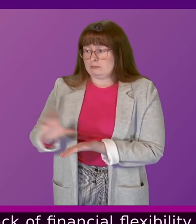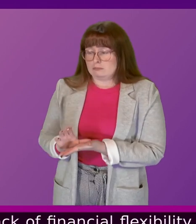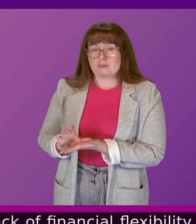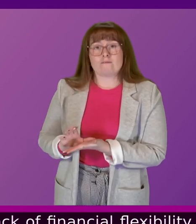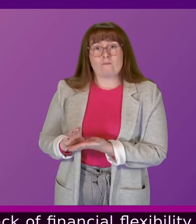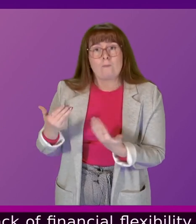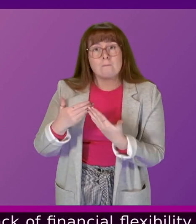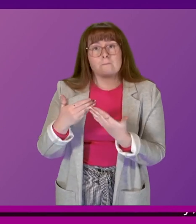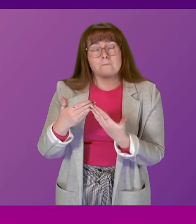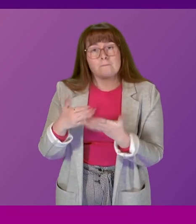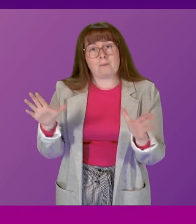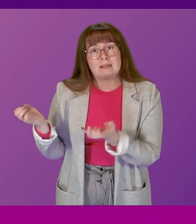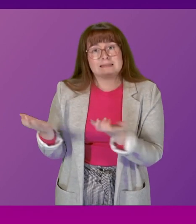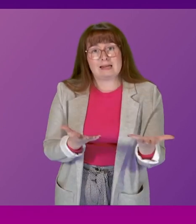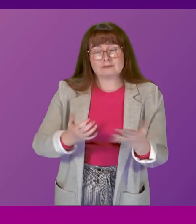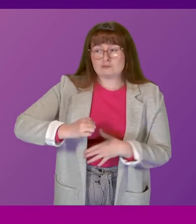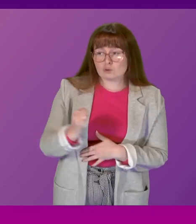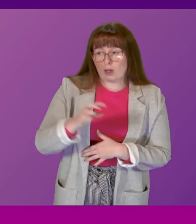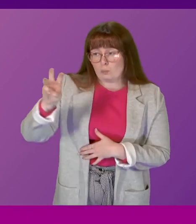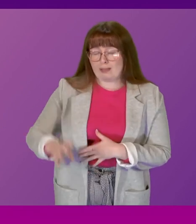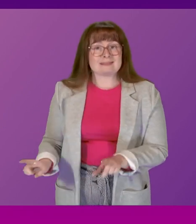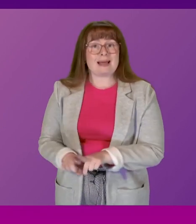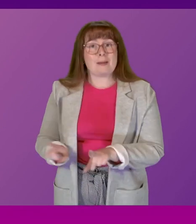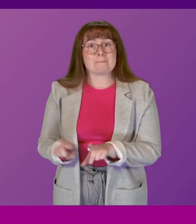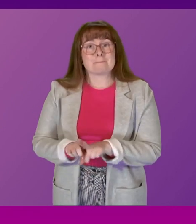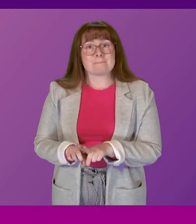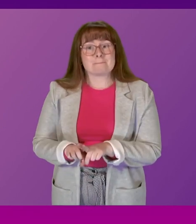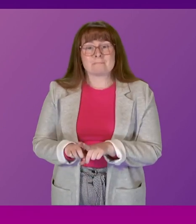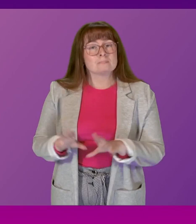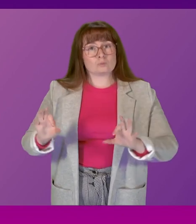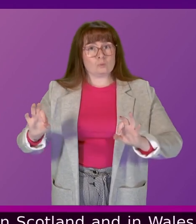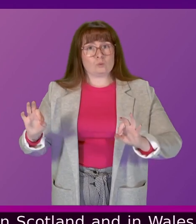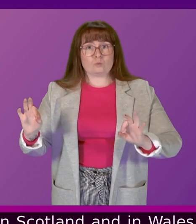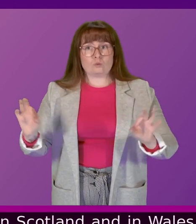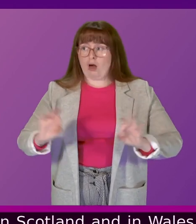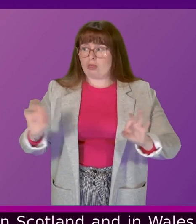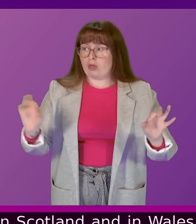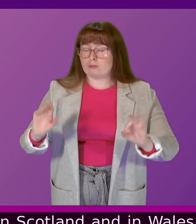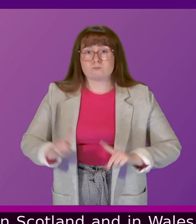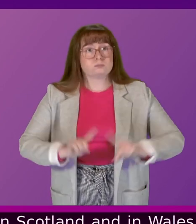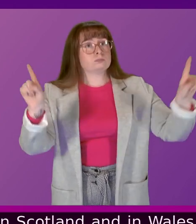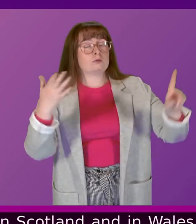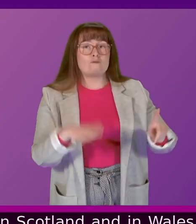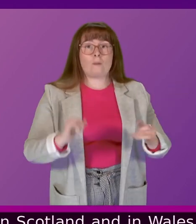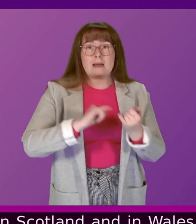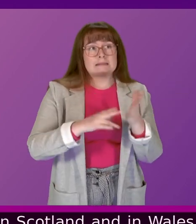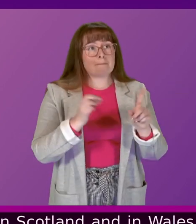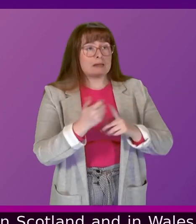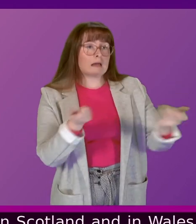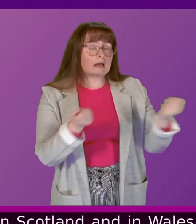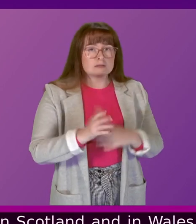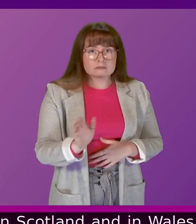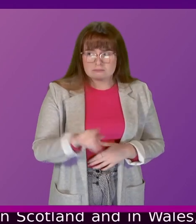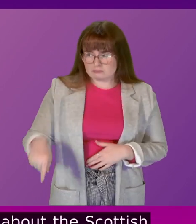public services in Scotland and in Wales so there's nothing exceptional about the Scottish Government's position here